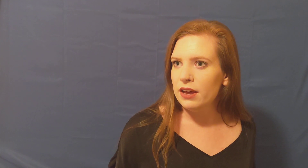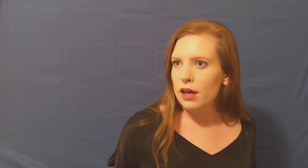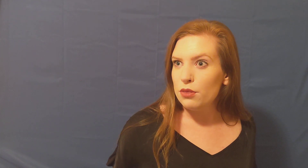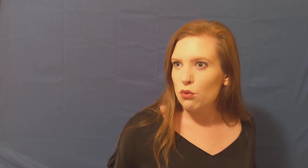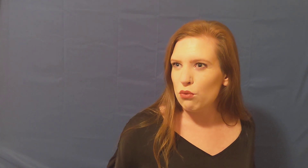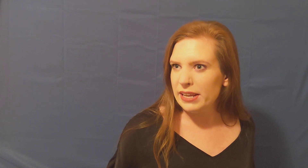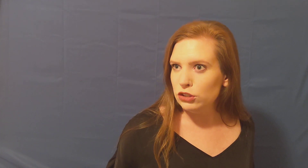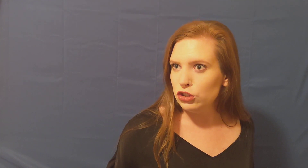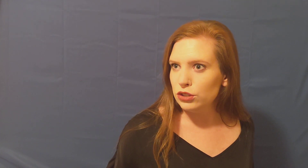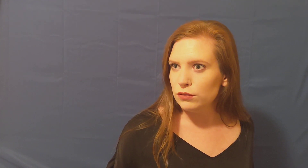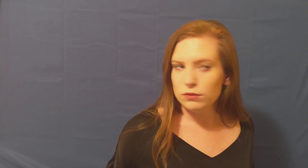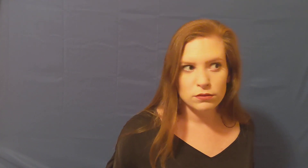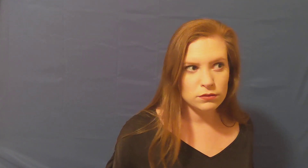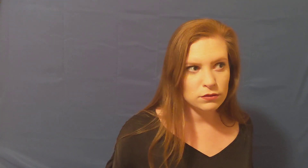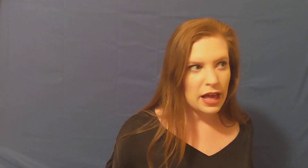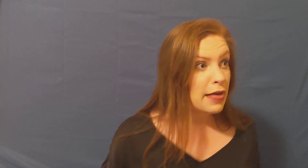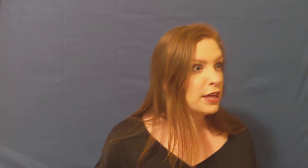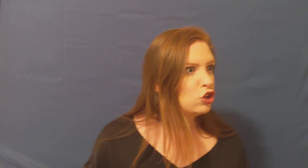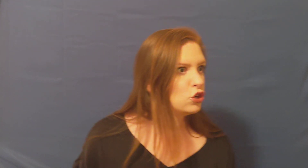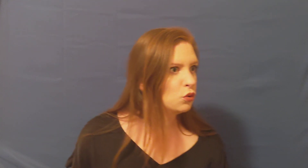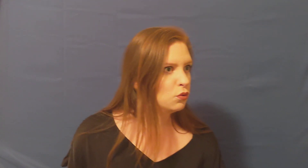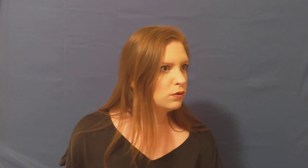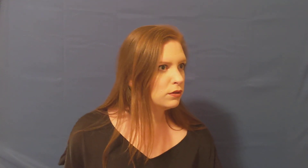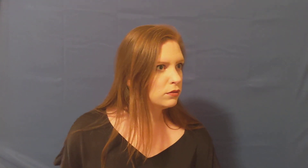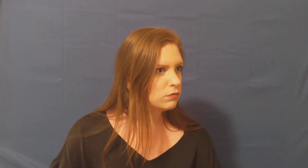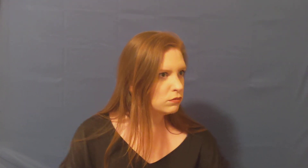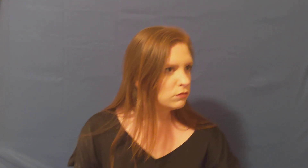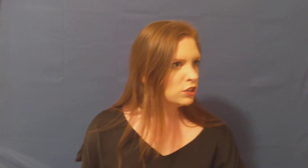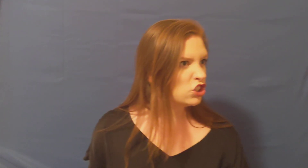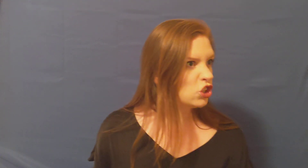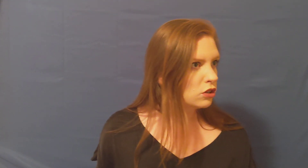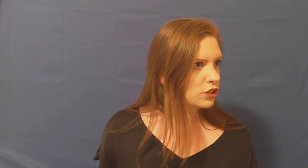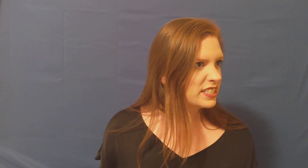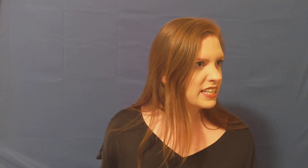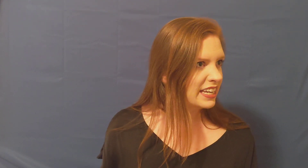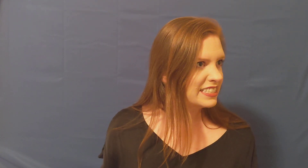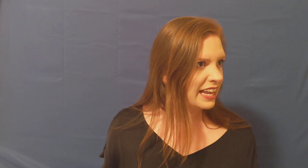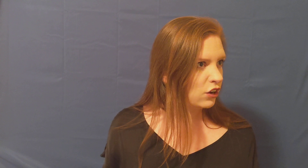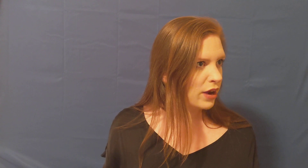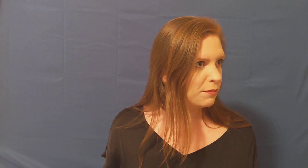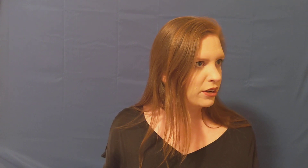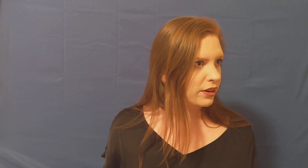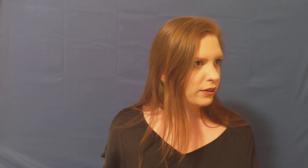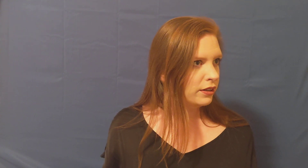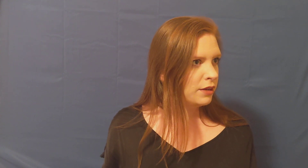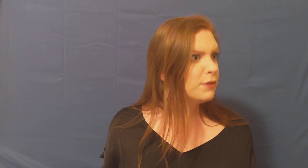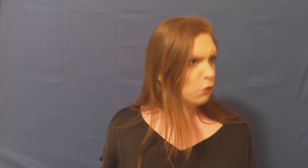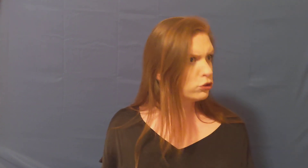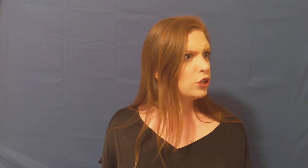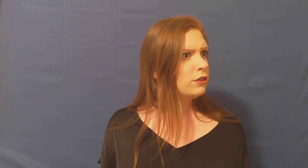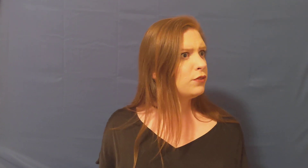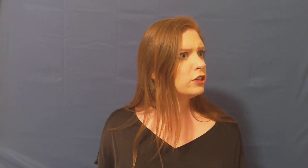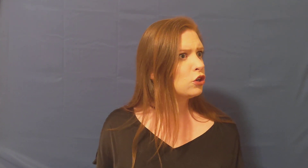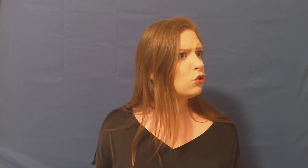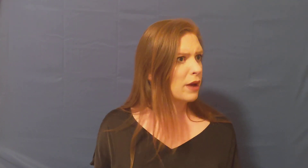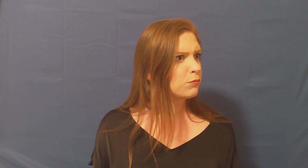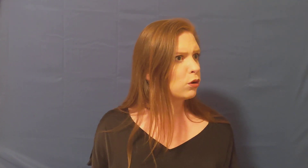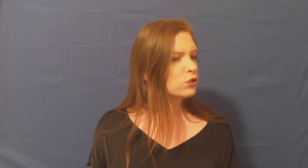the wrench. Then you shot the singing telegram girl before she could finish her cramp rolls.